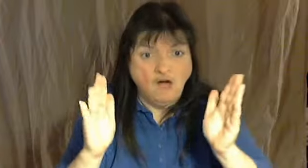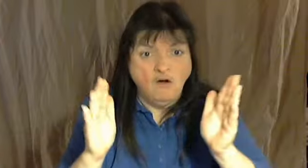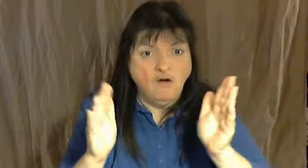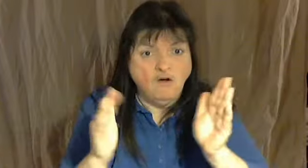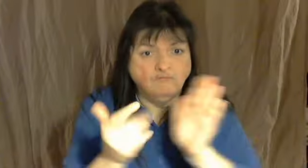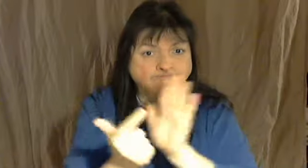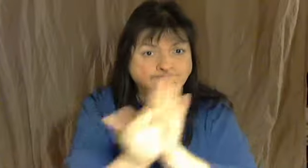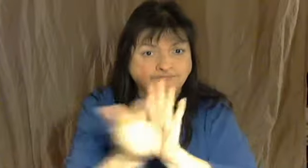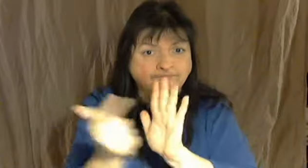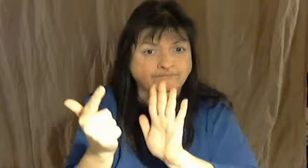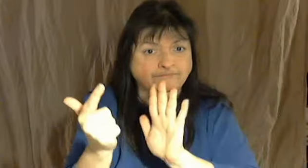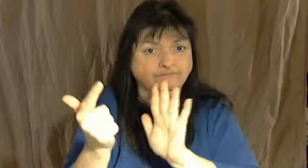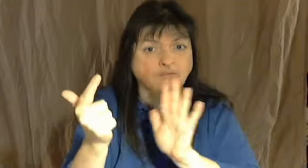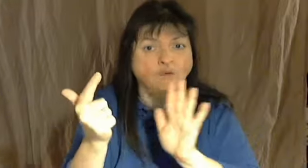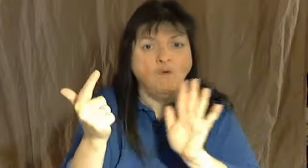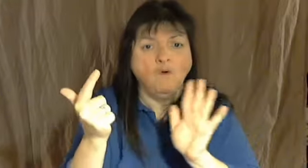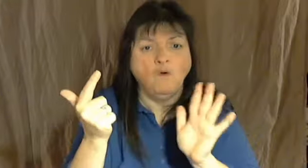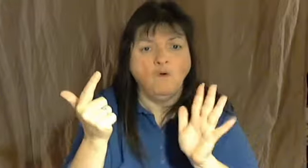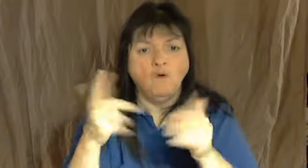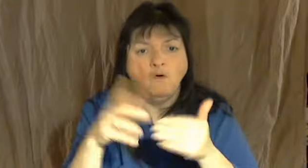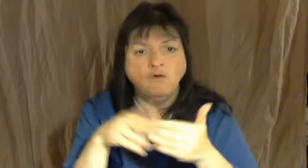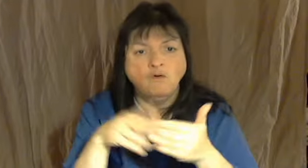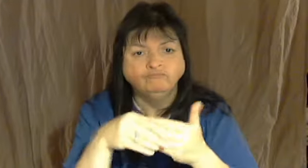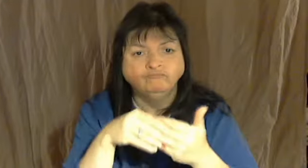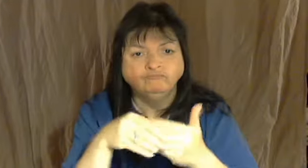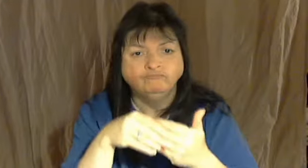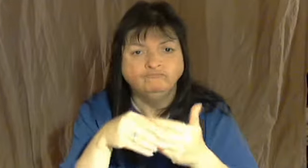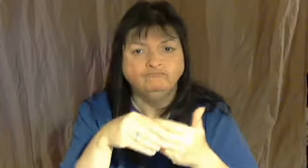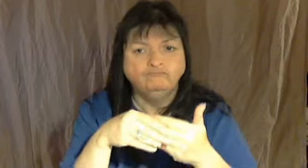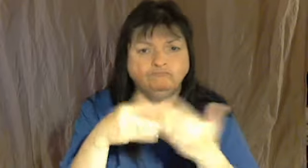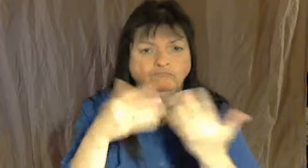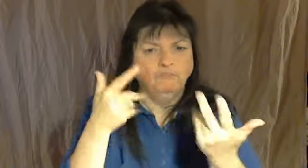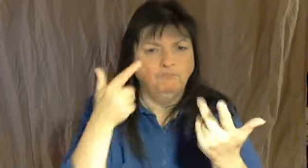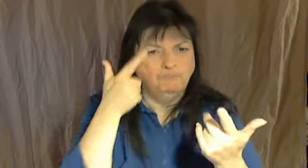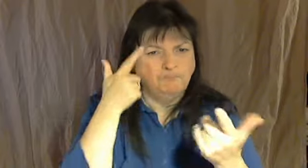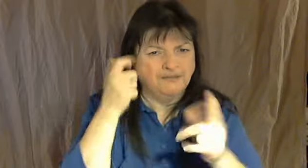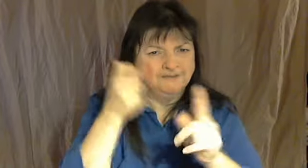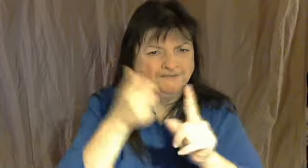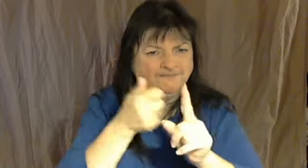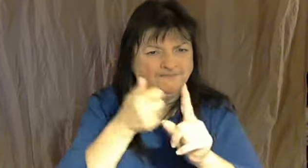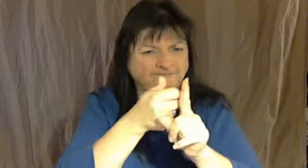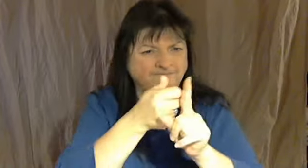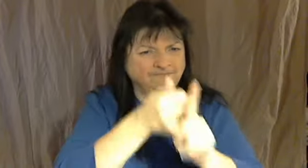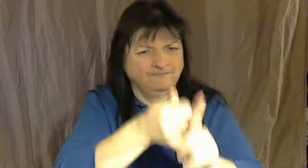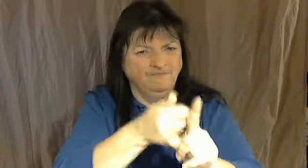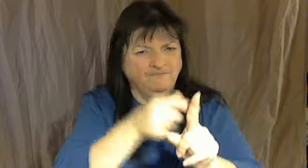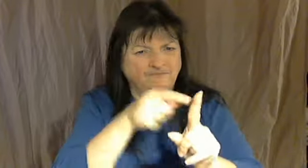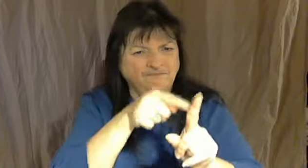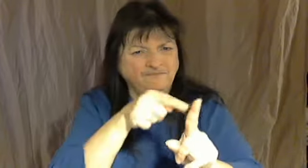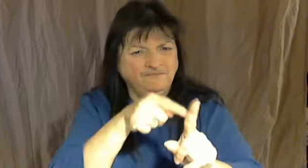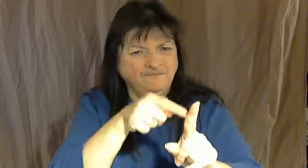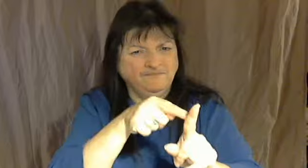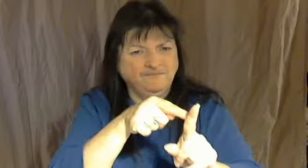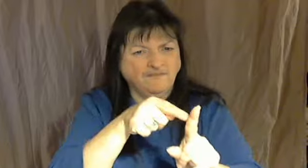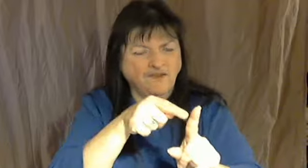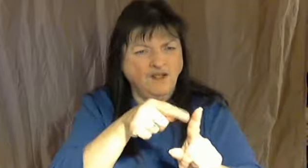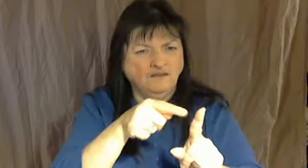And that is why some local men had